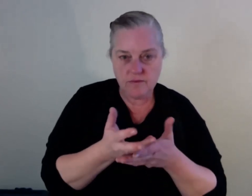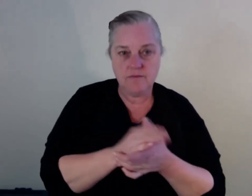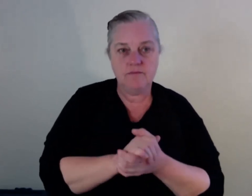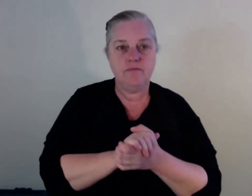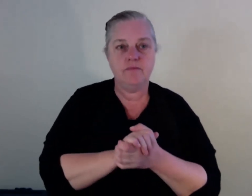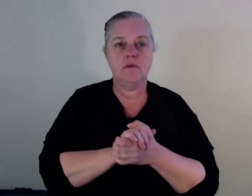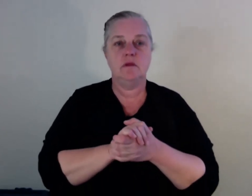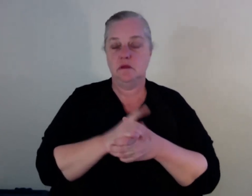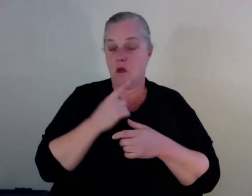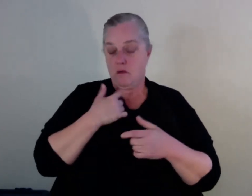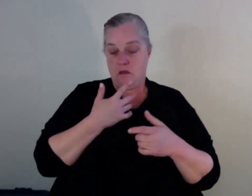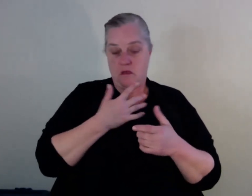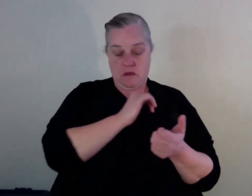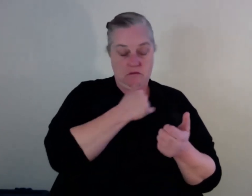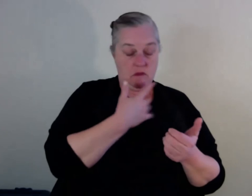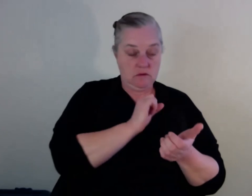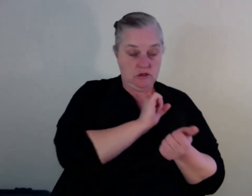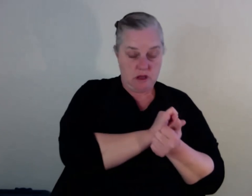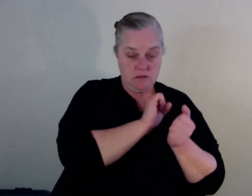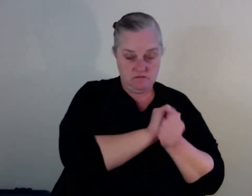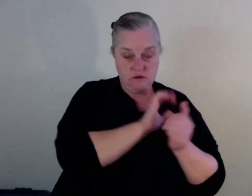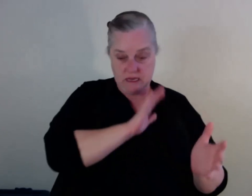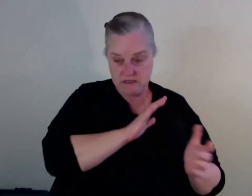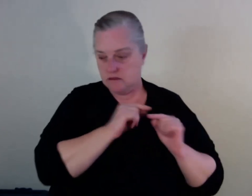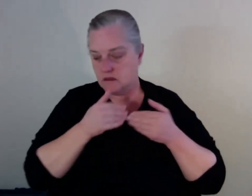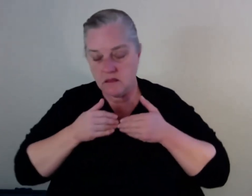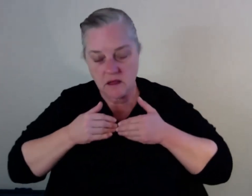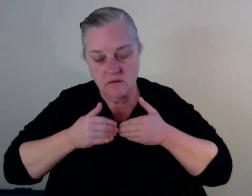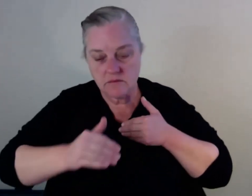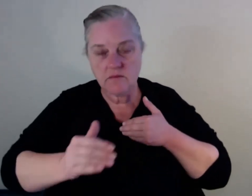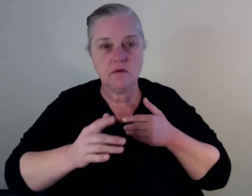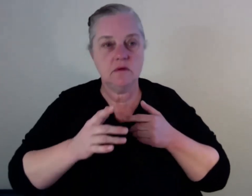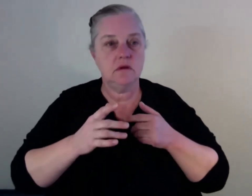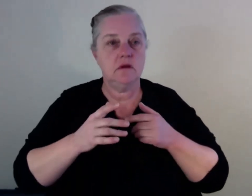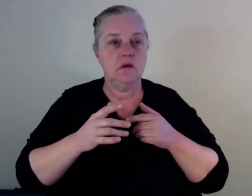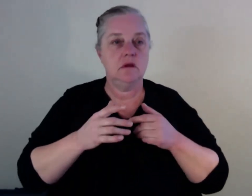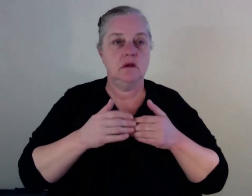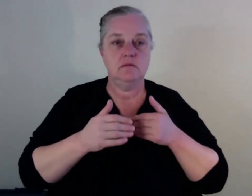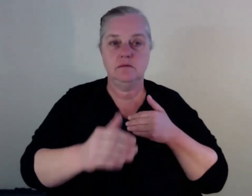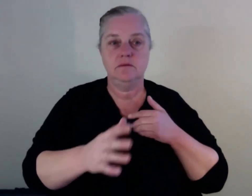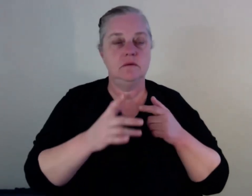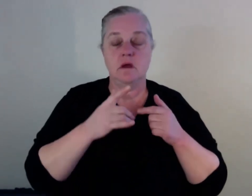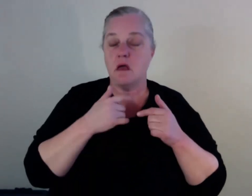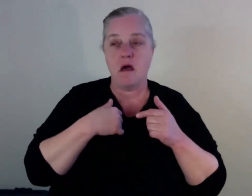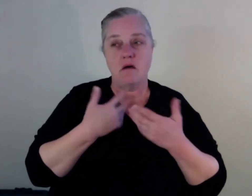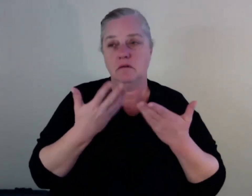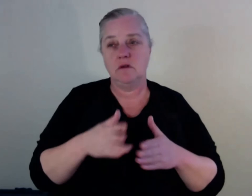A lot of Aboriginal brothers that I had, two, three of them were reverted to Islam. They were praying and everything. And they OD'd on morphine patches.